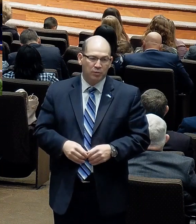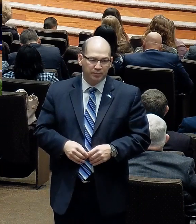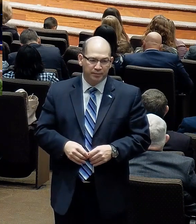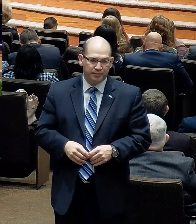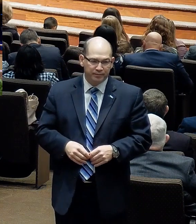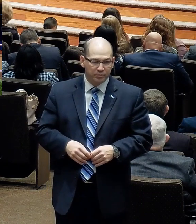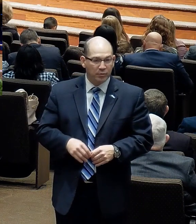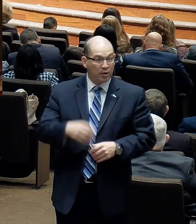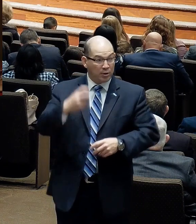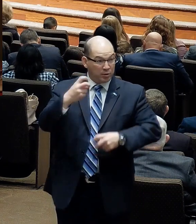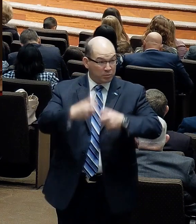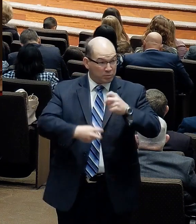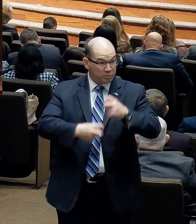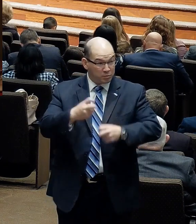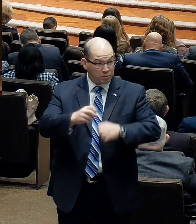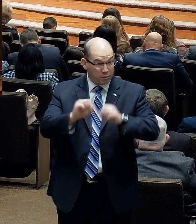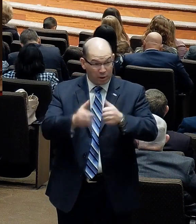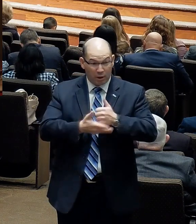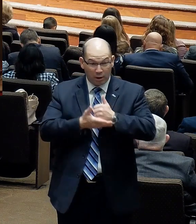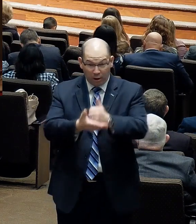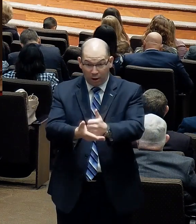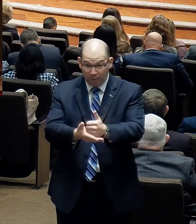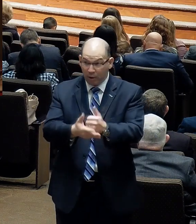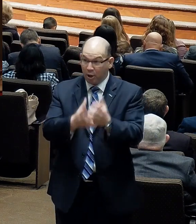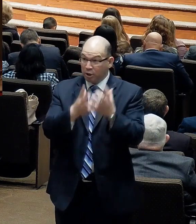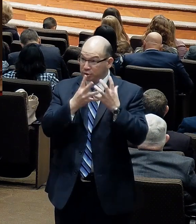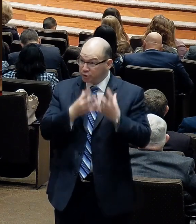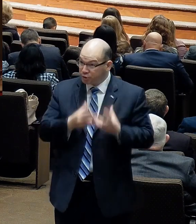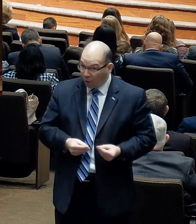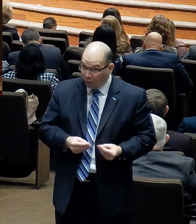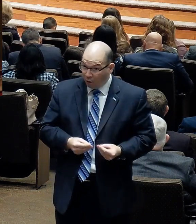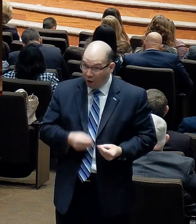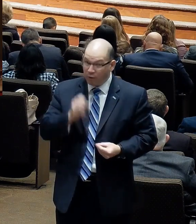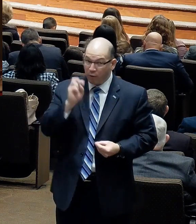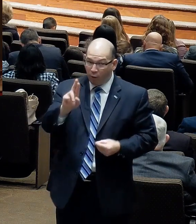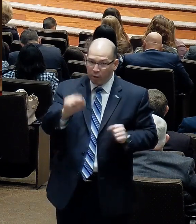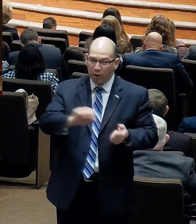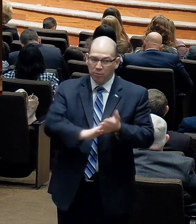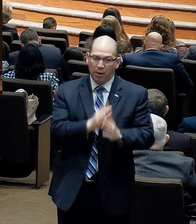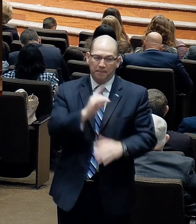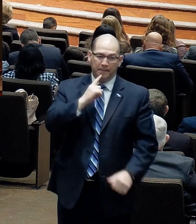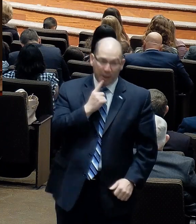cause us the opposite. When we don't walk with Jesus through a trial, we get hardened hearts.